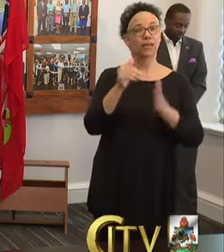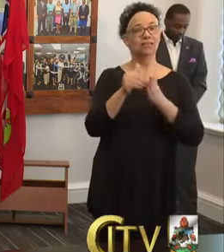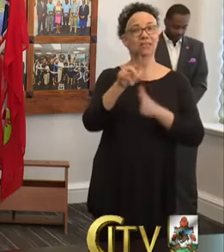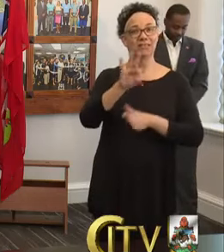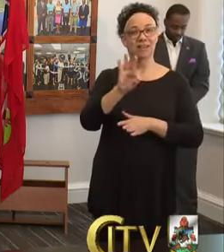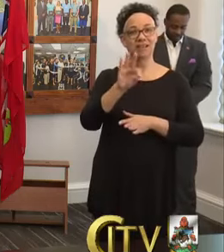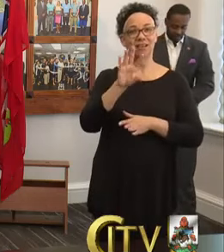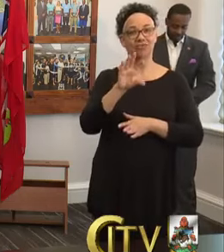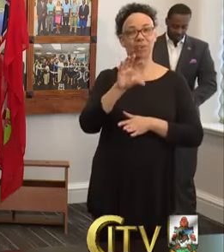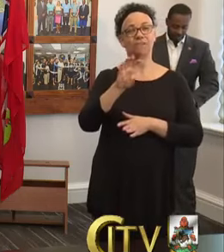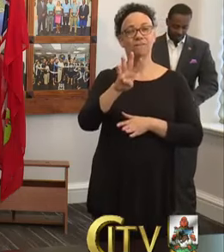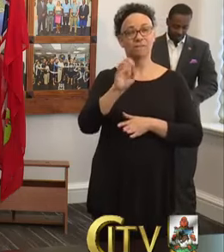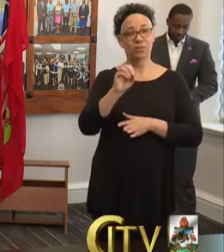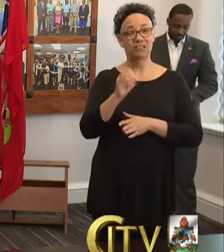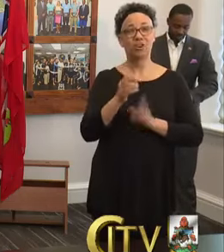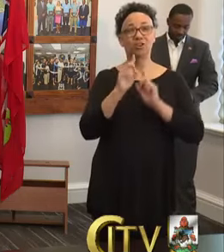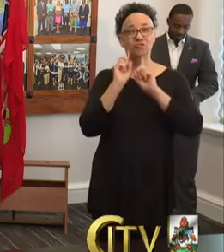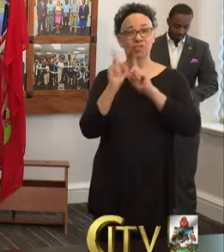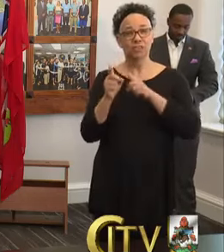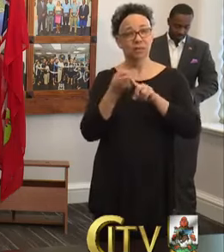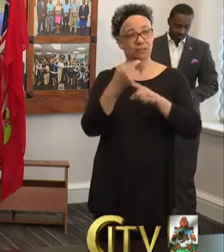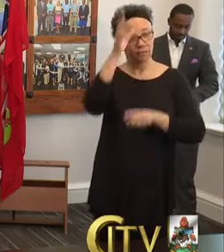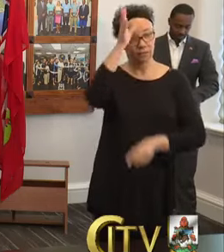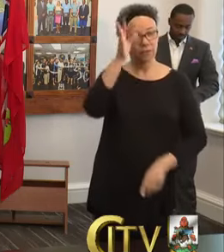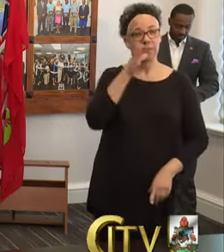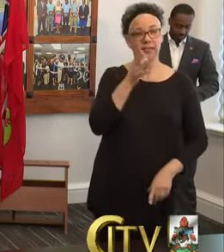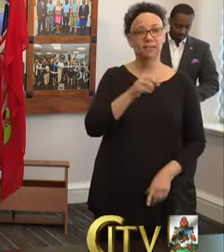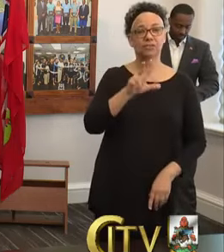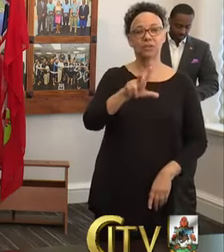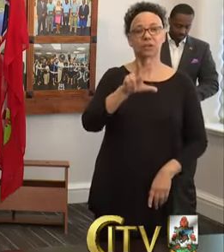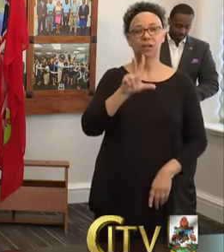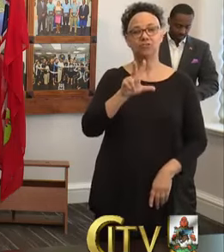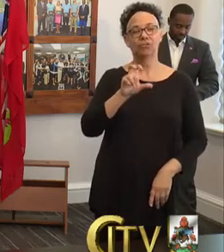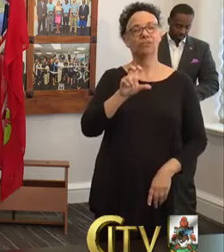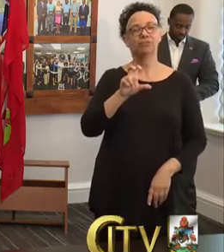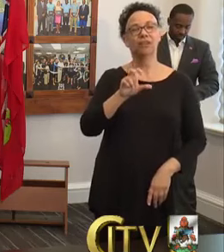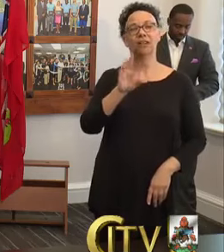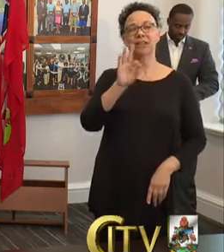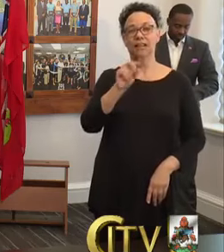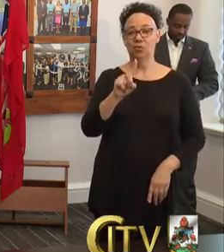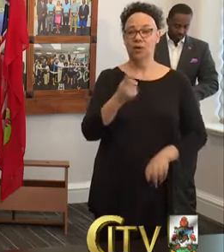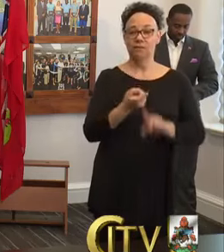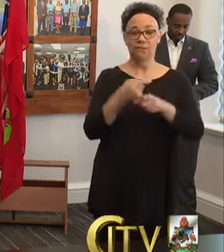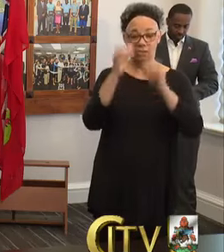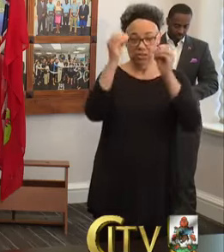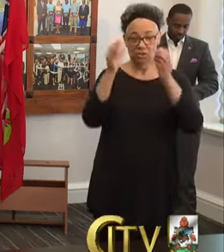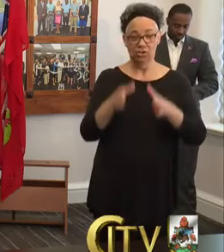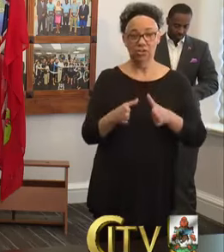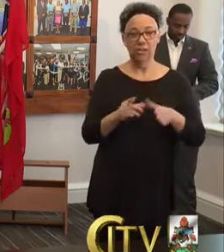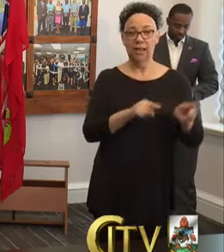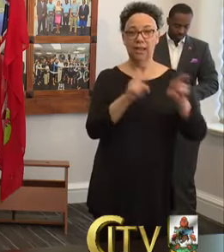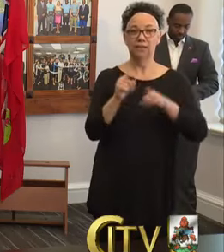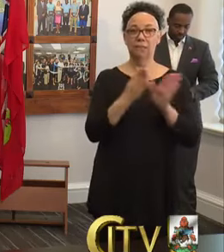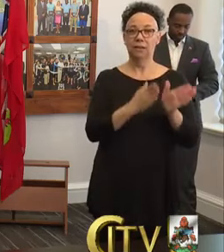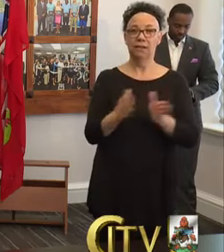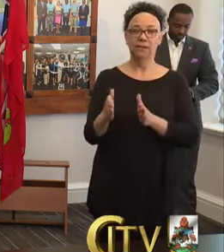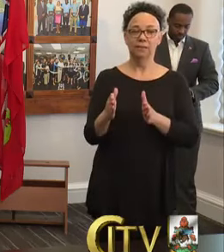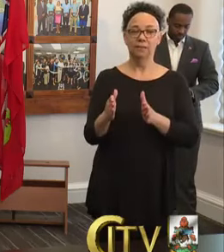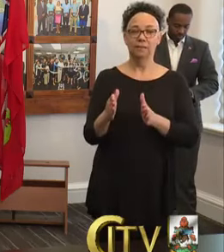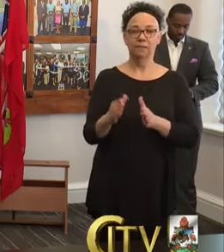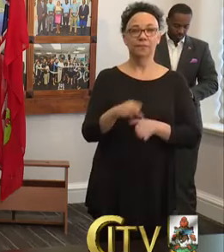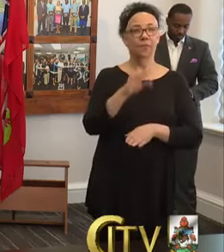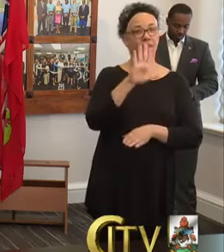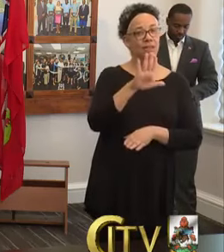responses from parents and 391 from teachers. As per plan 2022 strategy 5